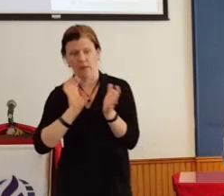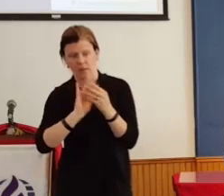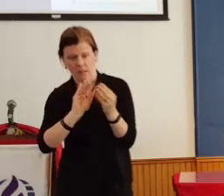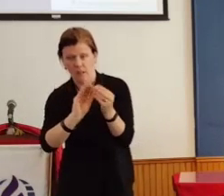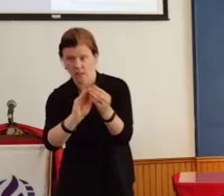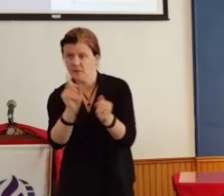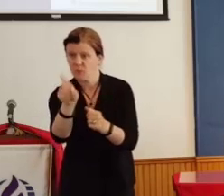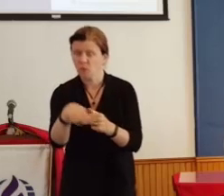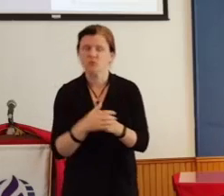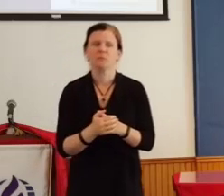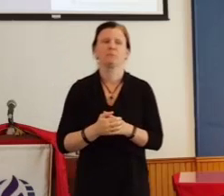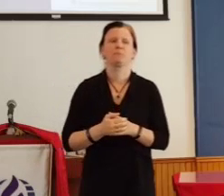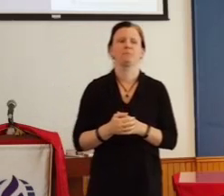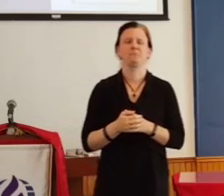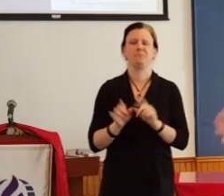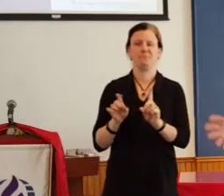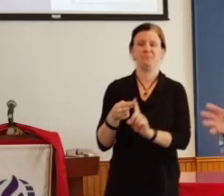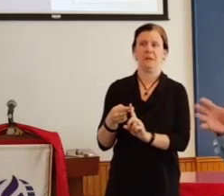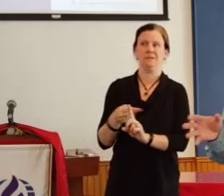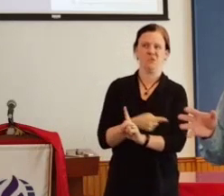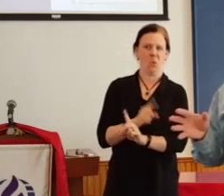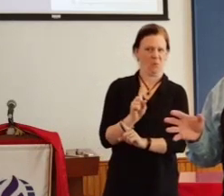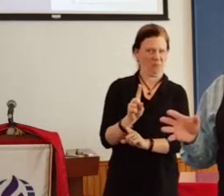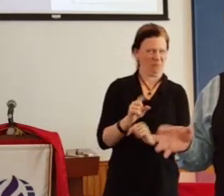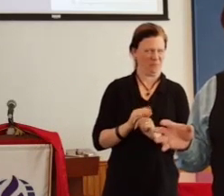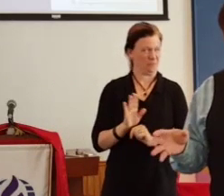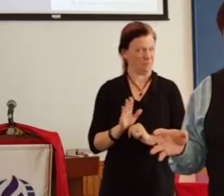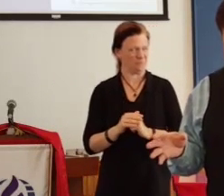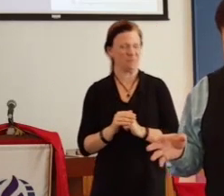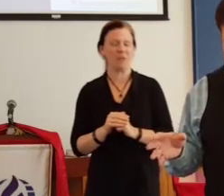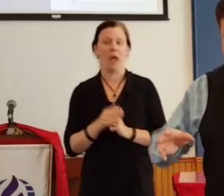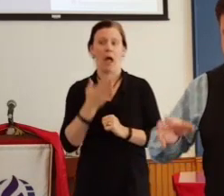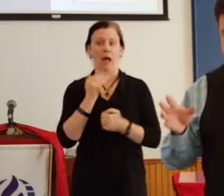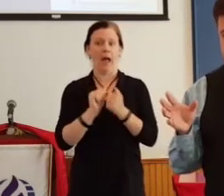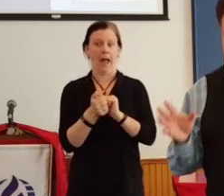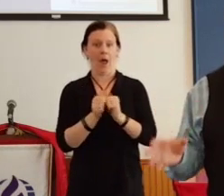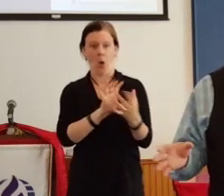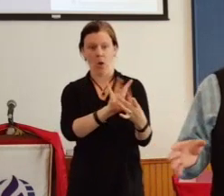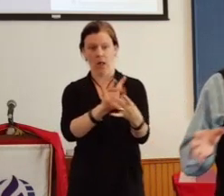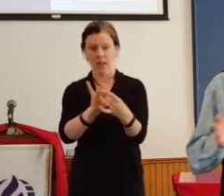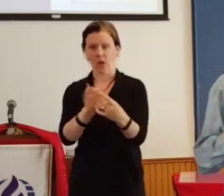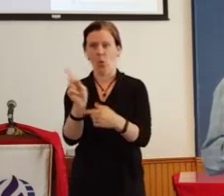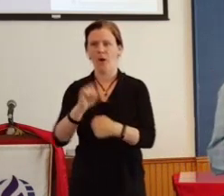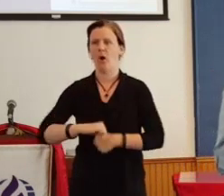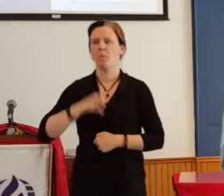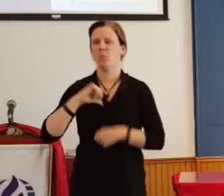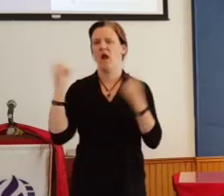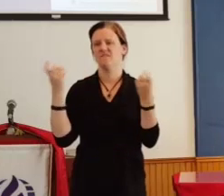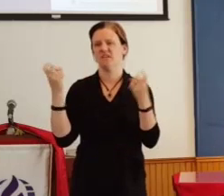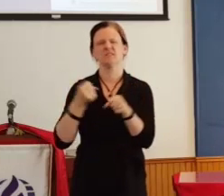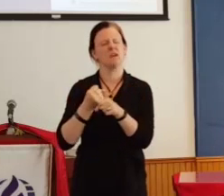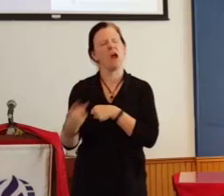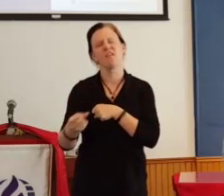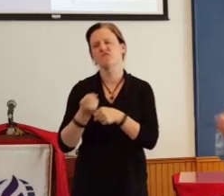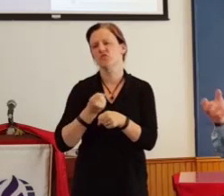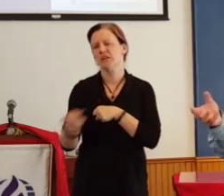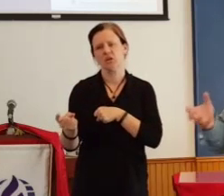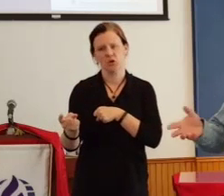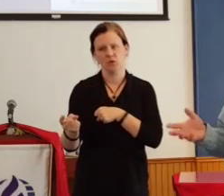You know, as a side note. note, one of the best ways that we do that is at Pride every year. We engage